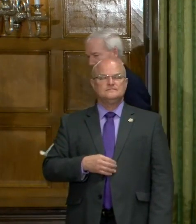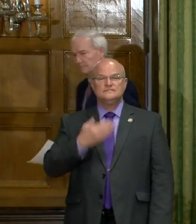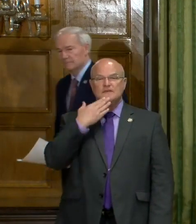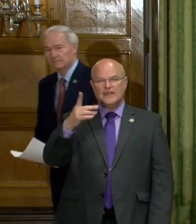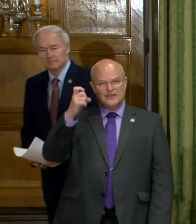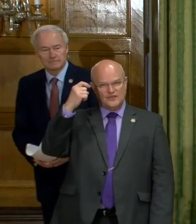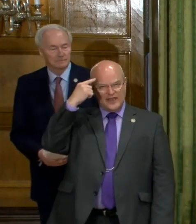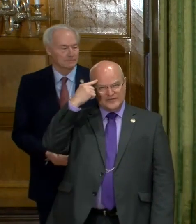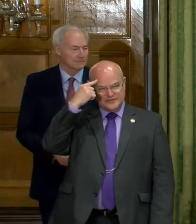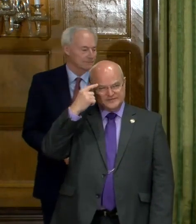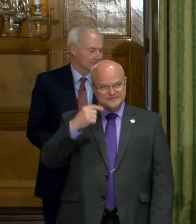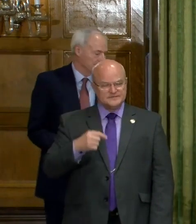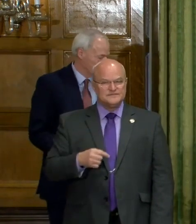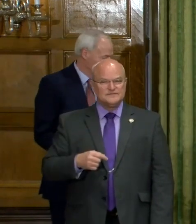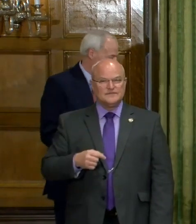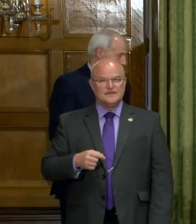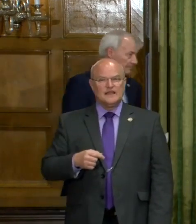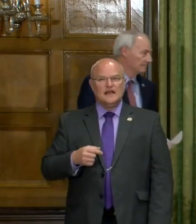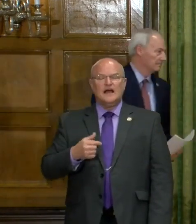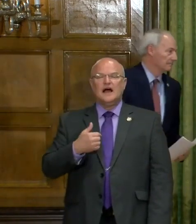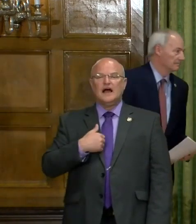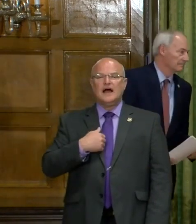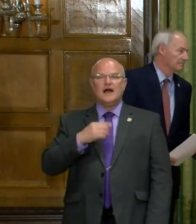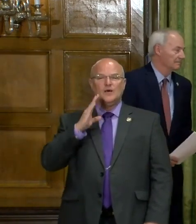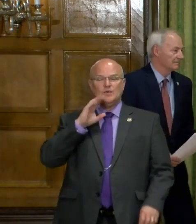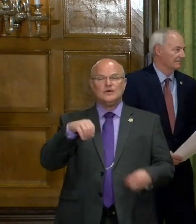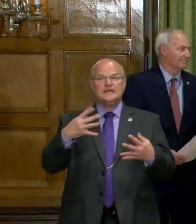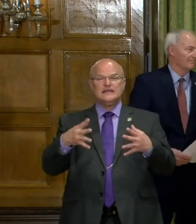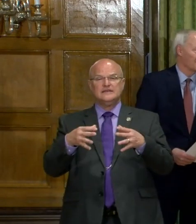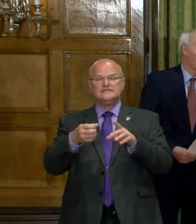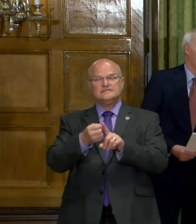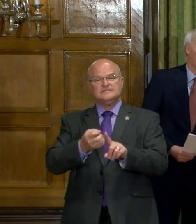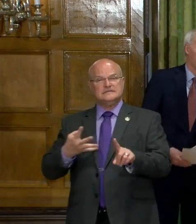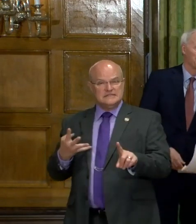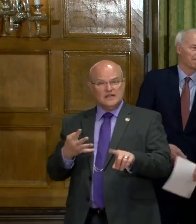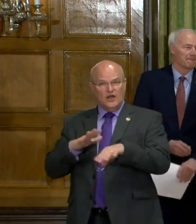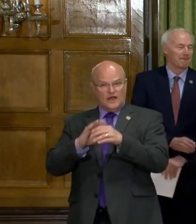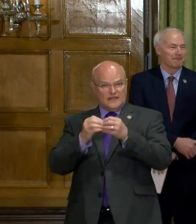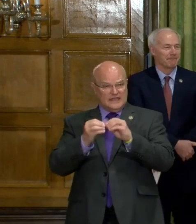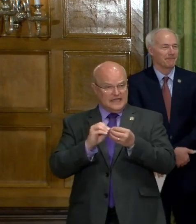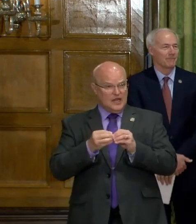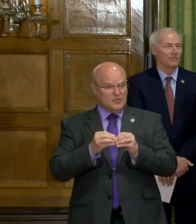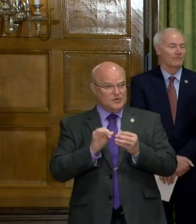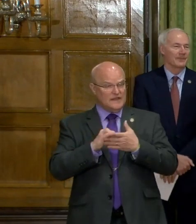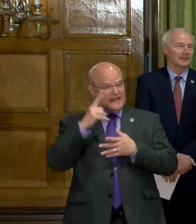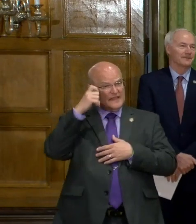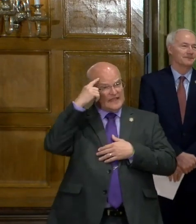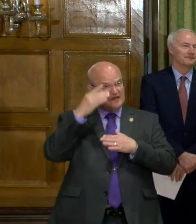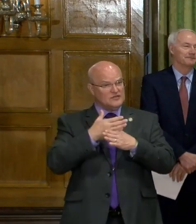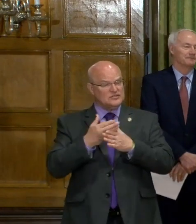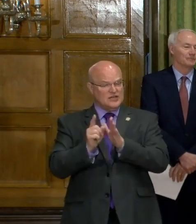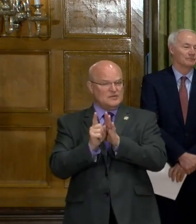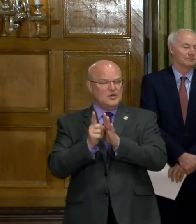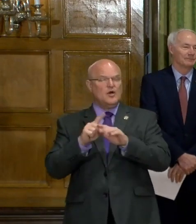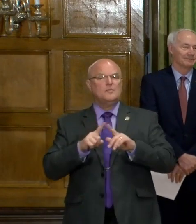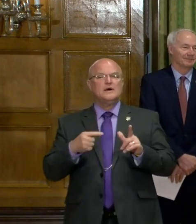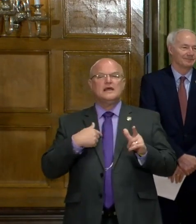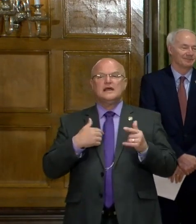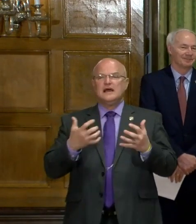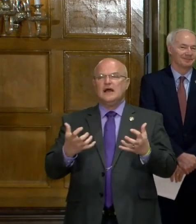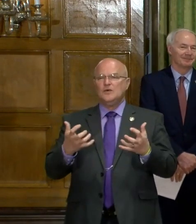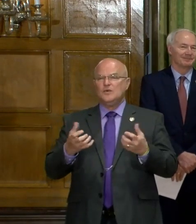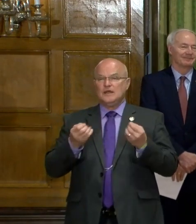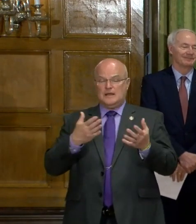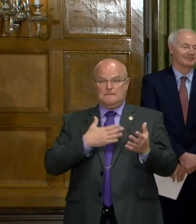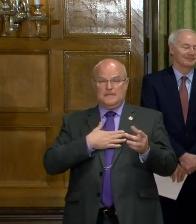Thank you, Governor. I will give some details on the numbers that the governor shared in just a moment, but I want